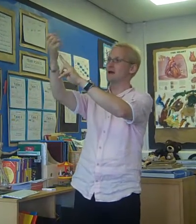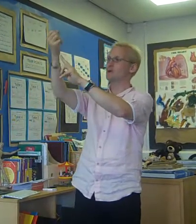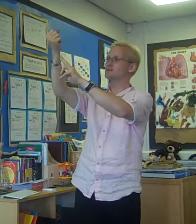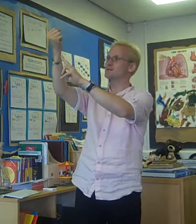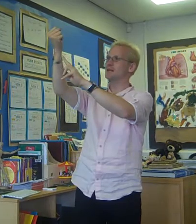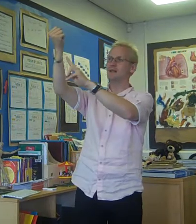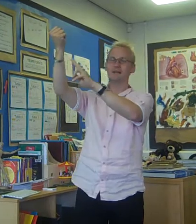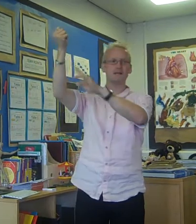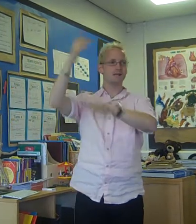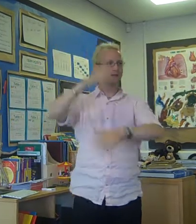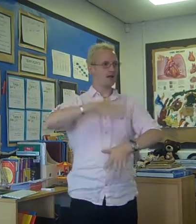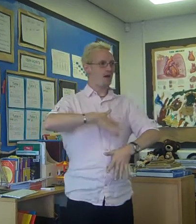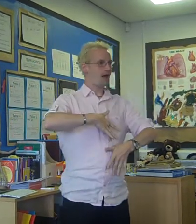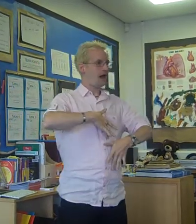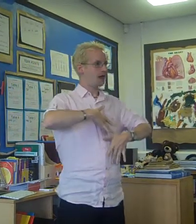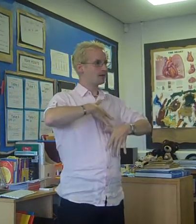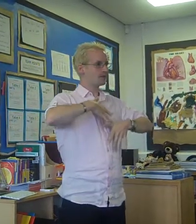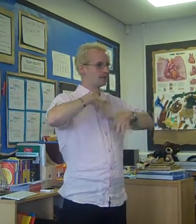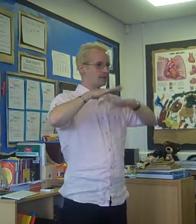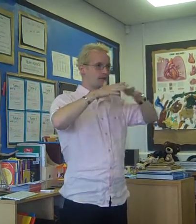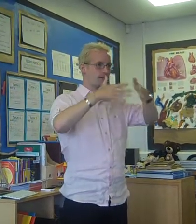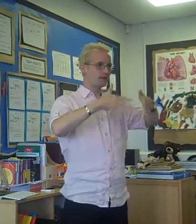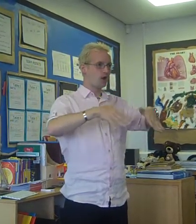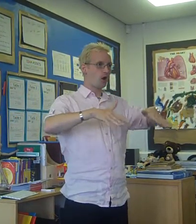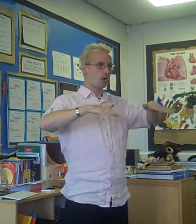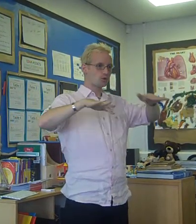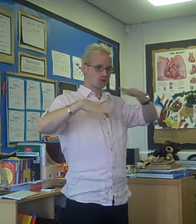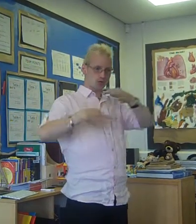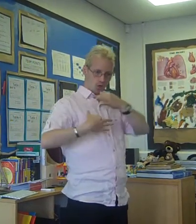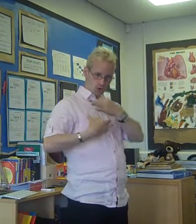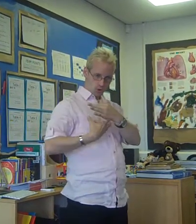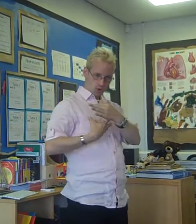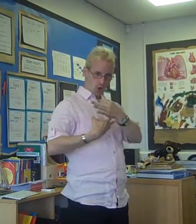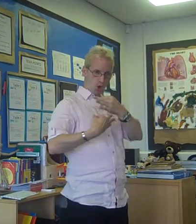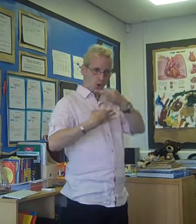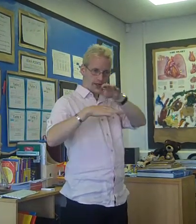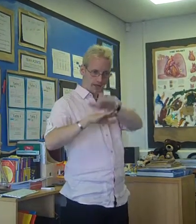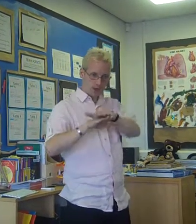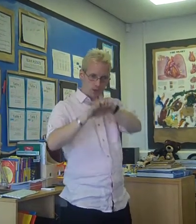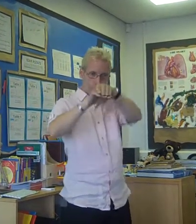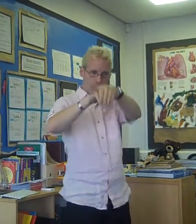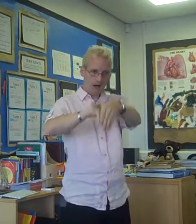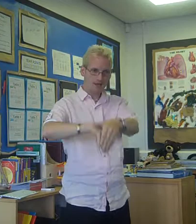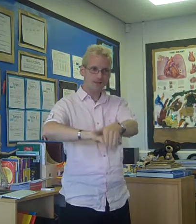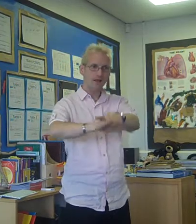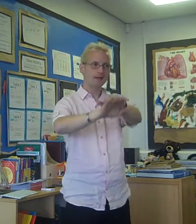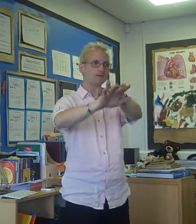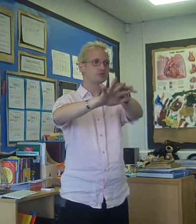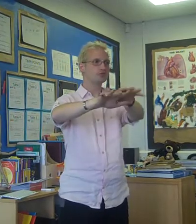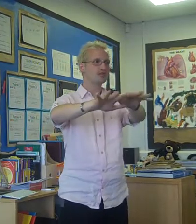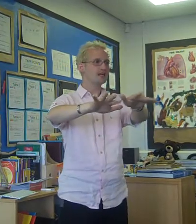mountain, I can feel the ocean falling wild and free.